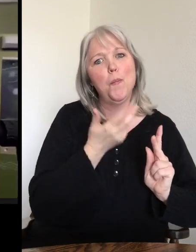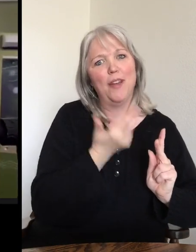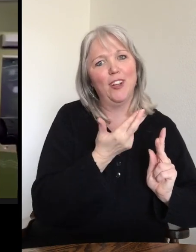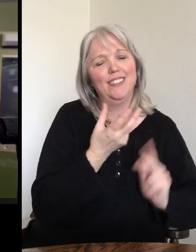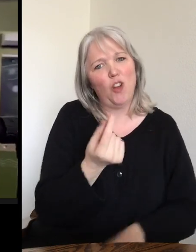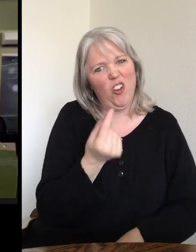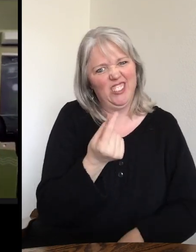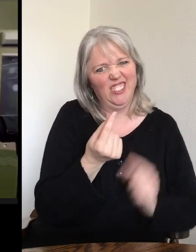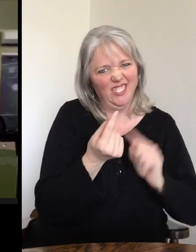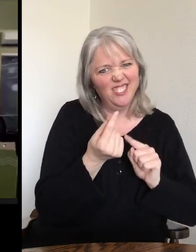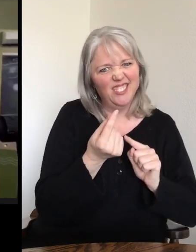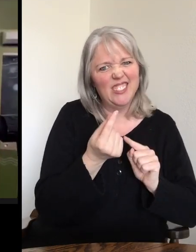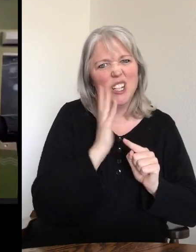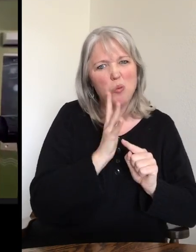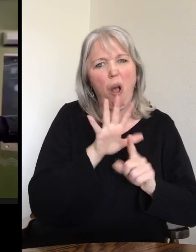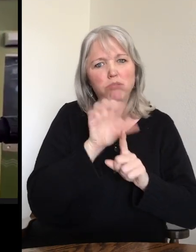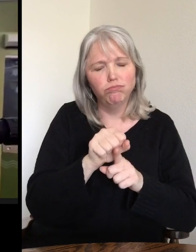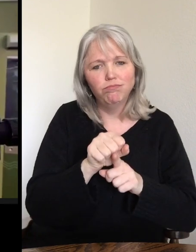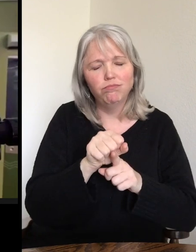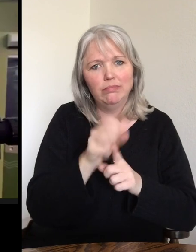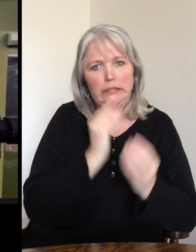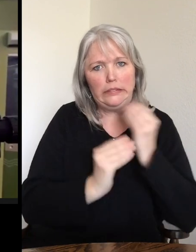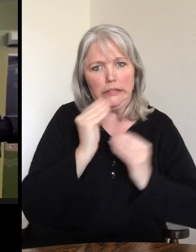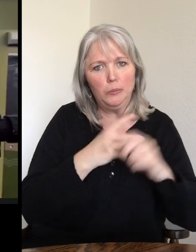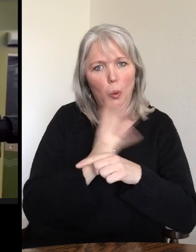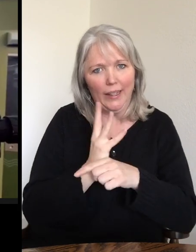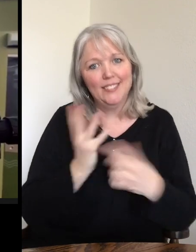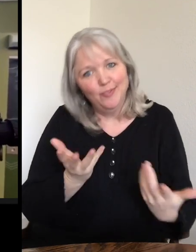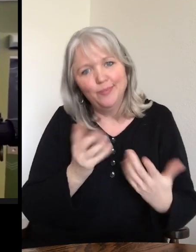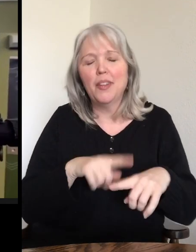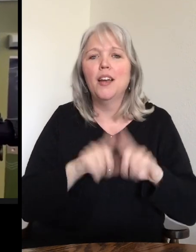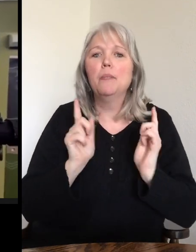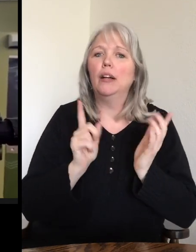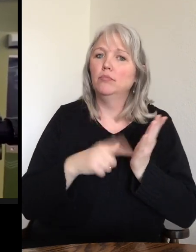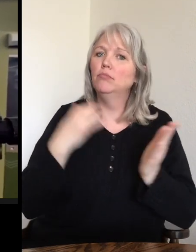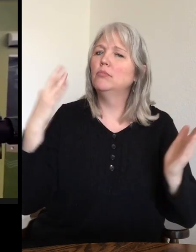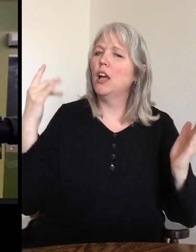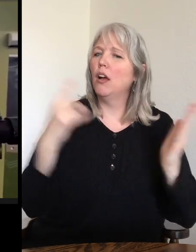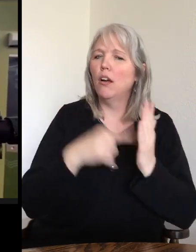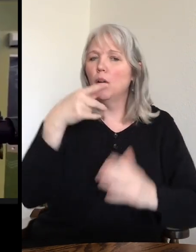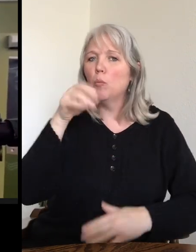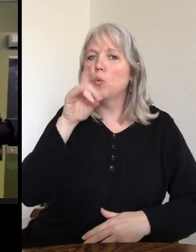friend, some dogs, will predate on porcupines. But there are occasional predators up in trees that will